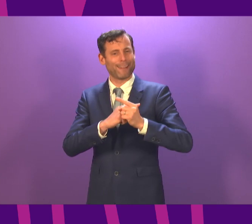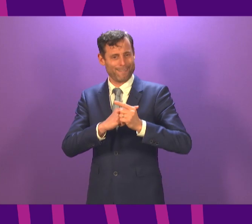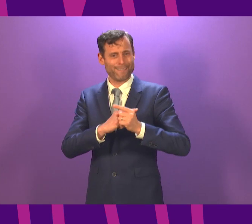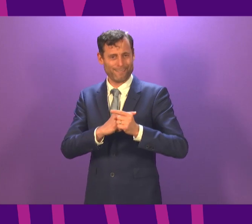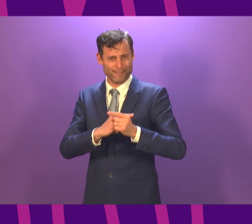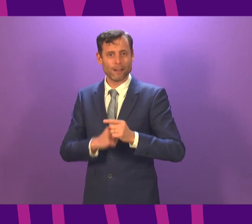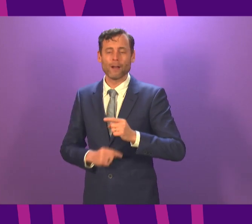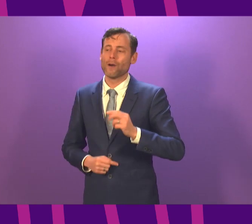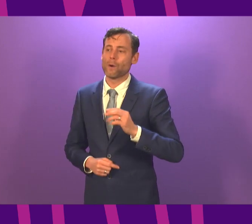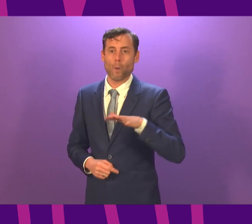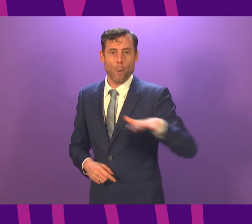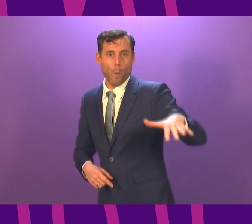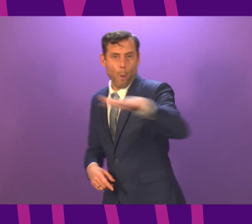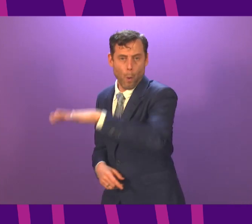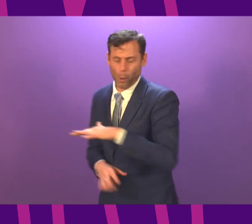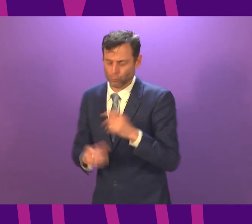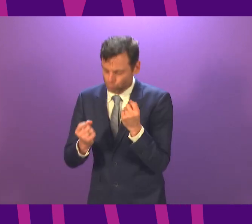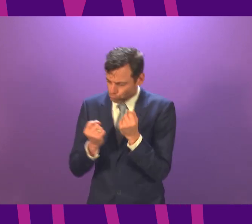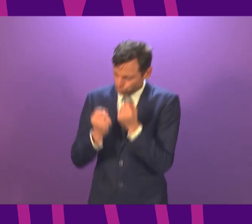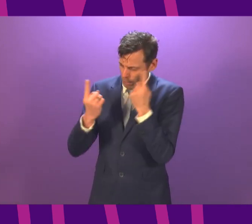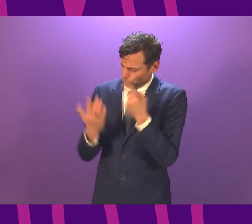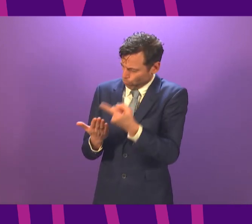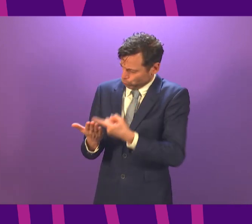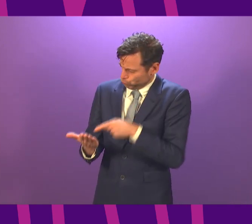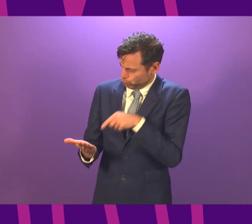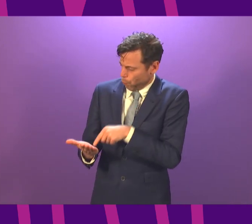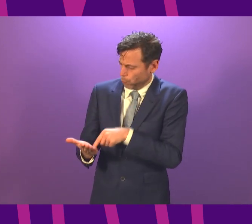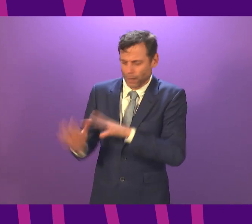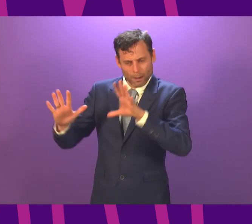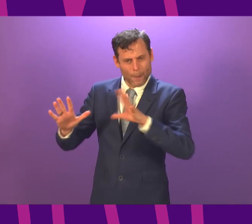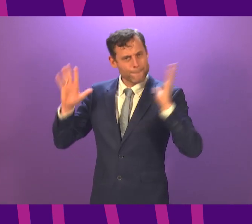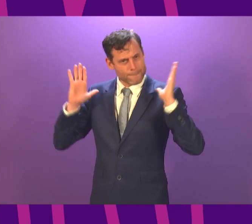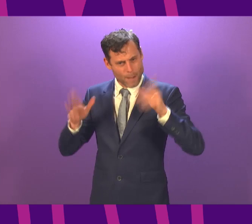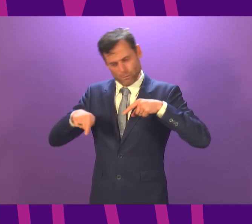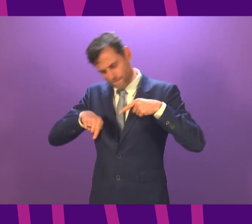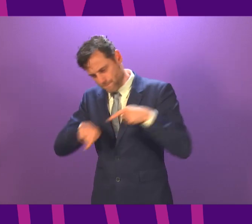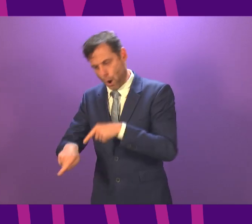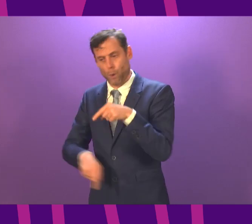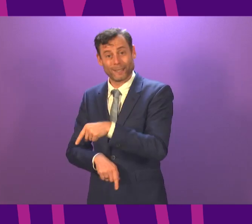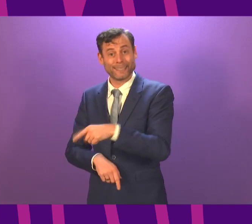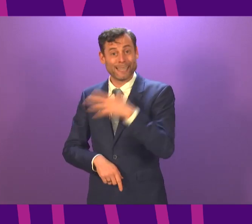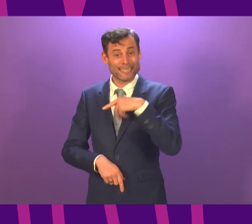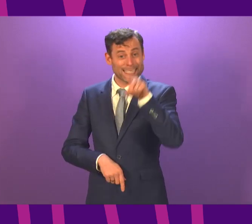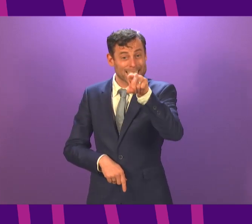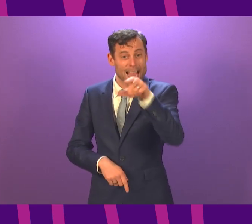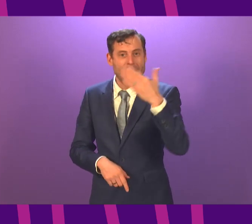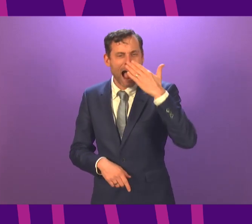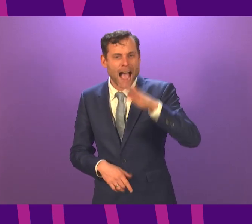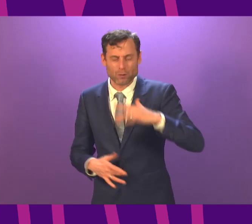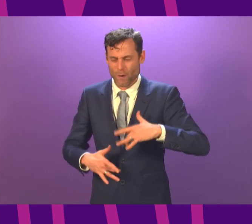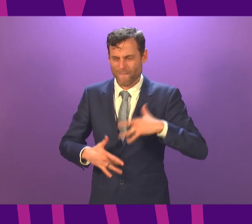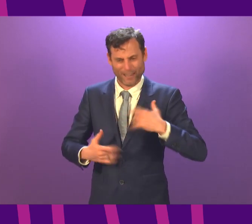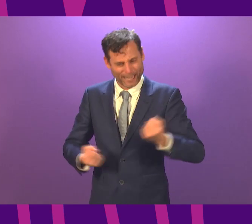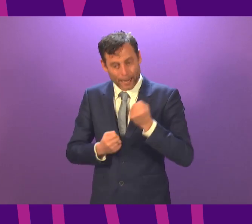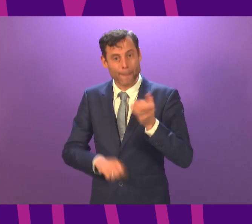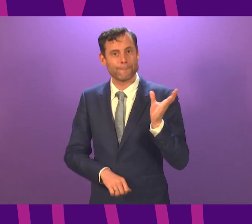wanted to operate not within the letter of the rules but within the spirit. And that's what we need to get back. Instead of looking for loopholes, and I understand